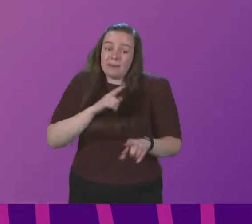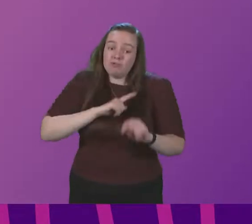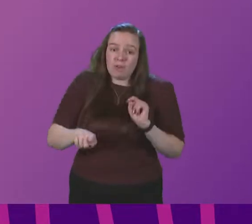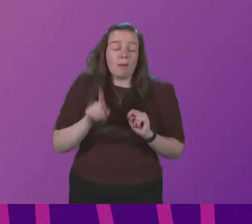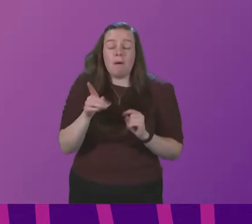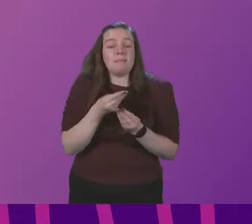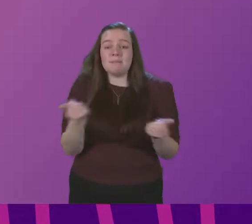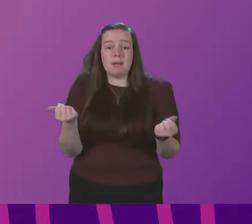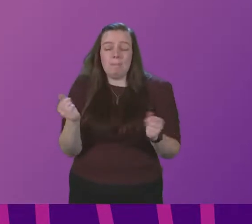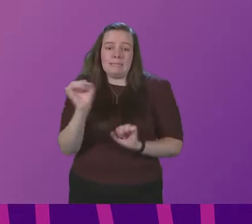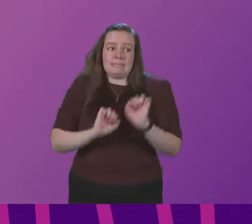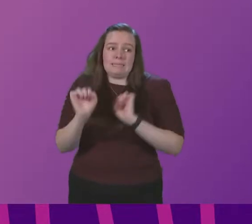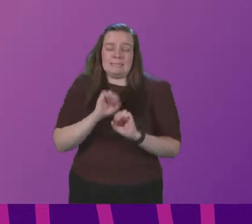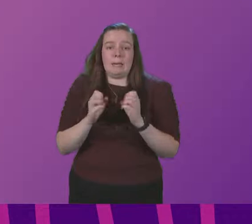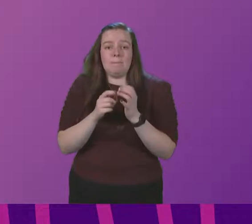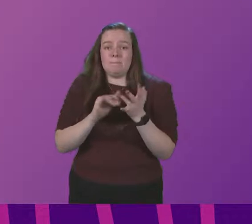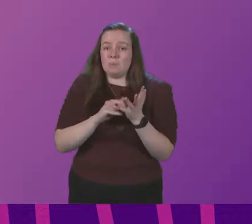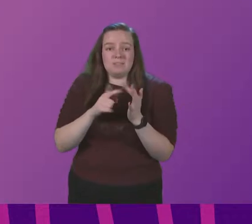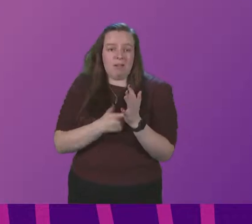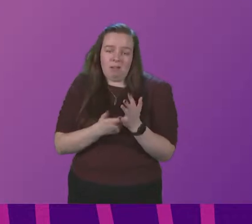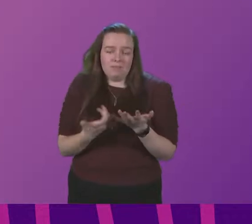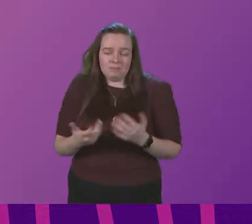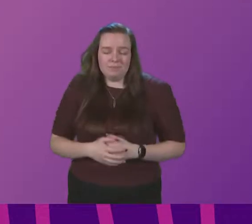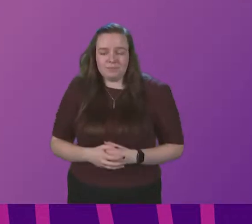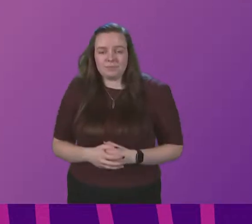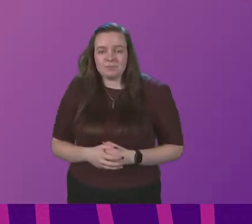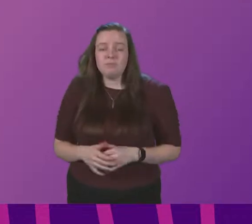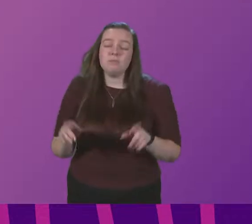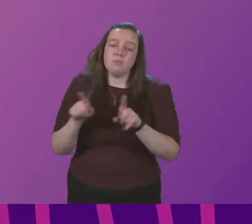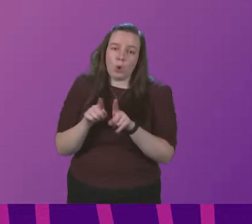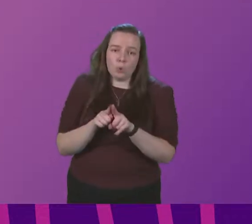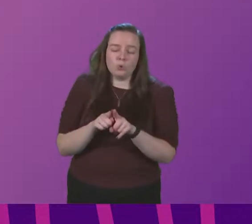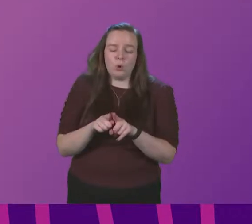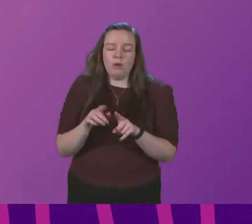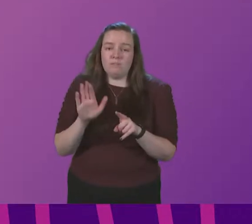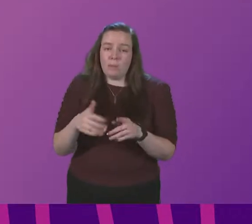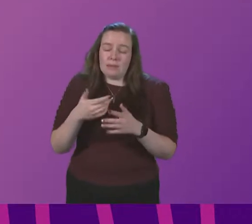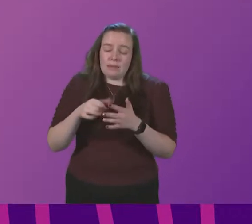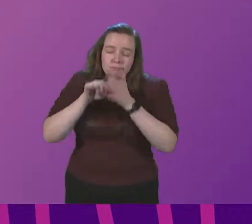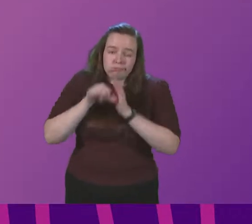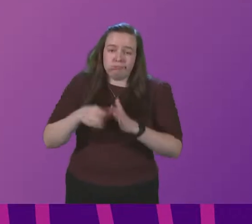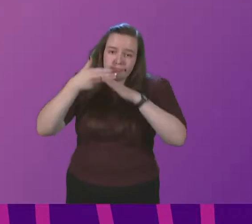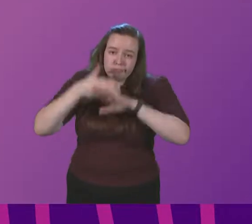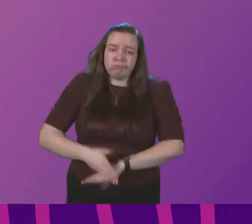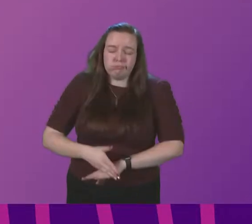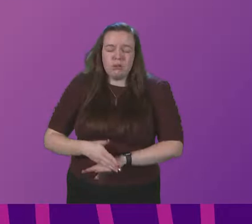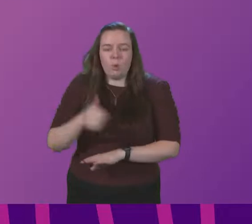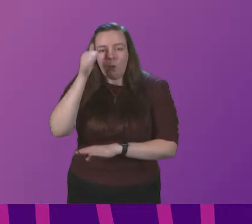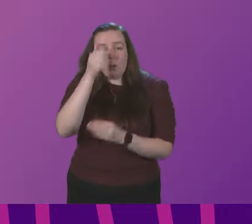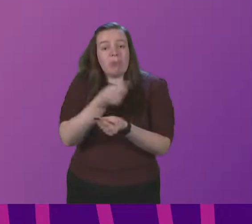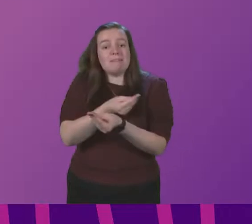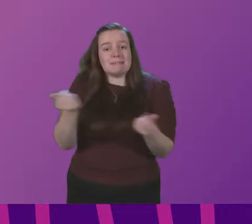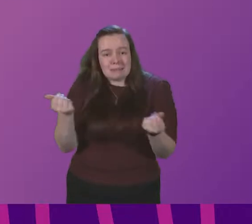some will not come forward to book a booster either. In addition, despite the strenuous work underway, we know that some